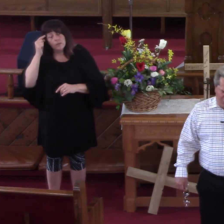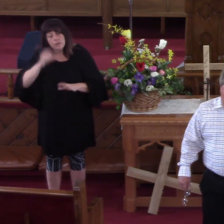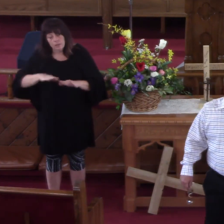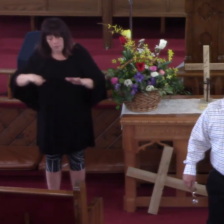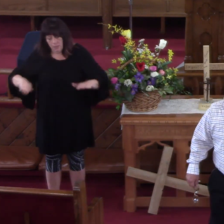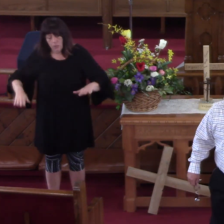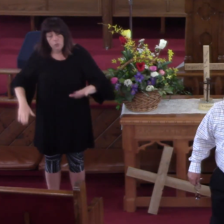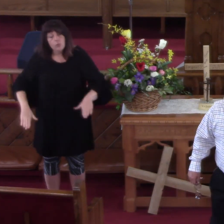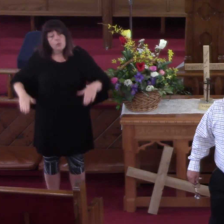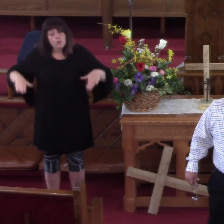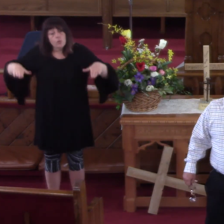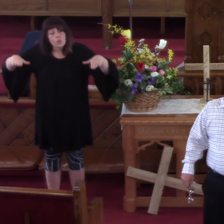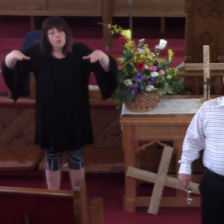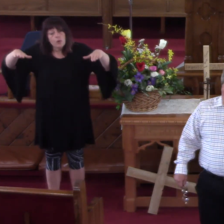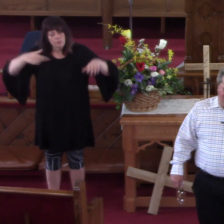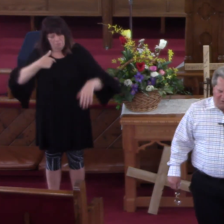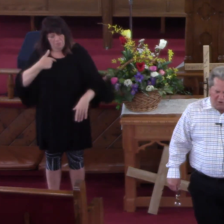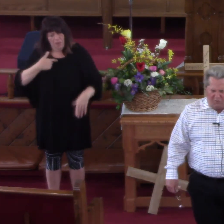Up I Tried To